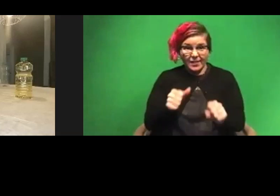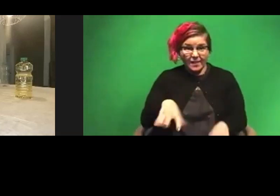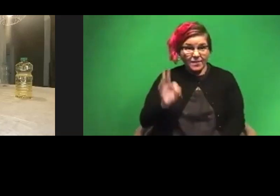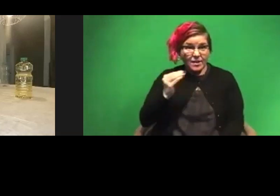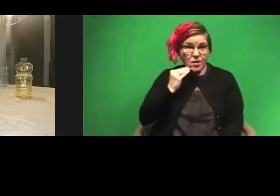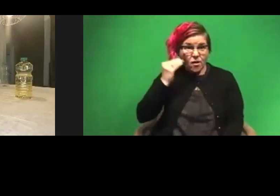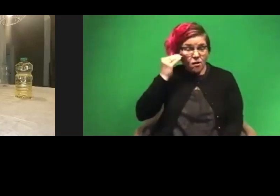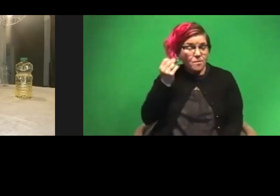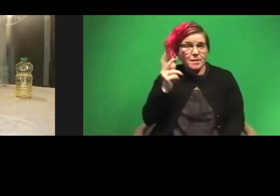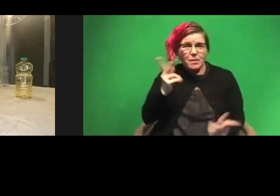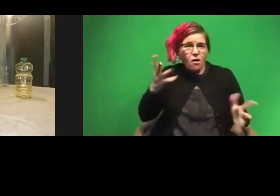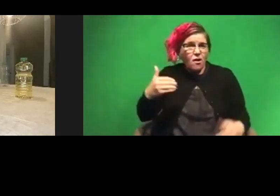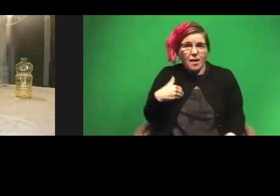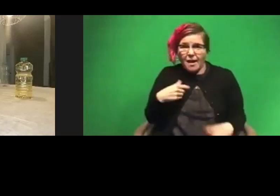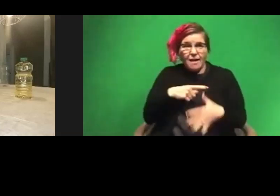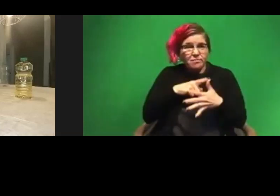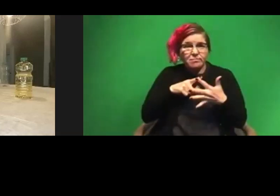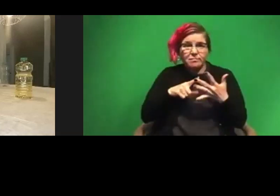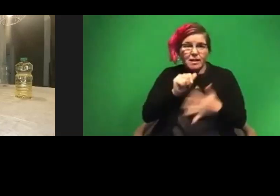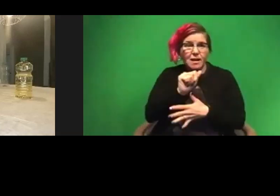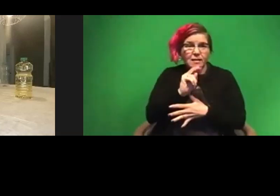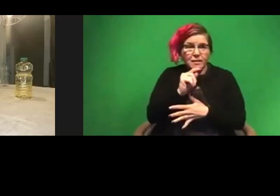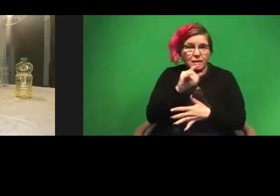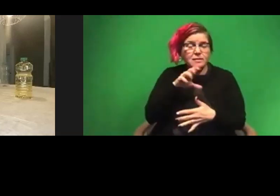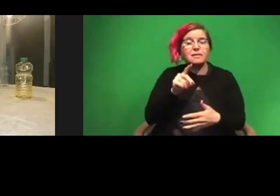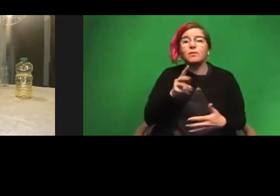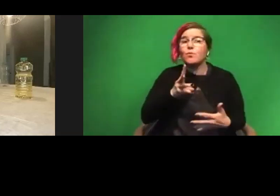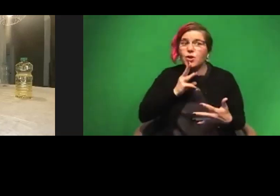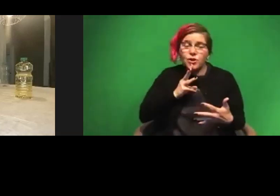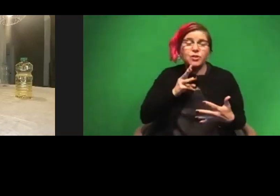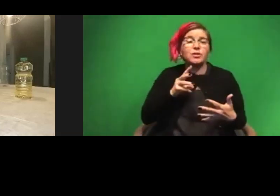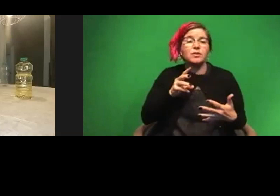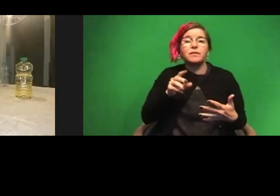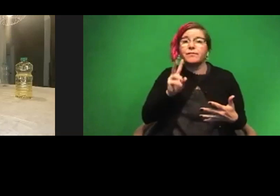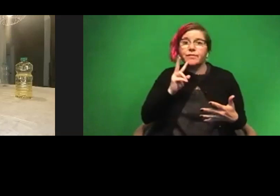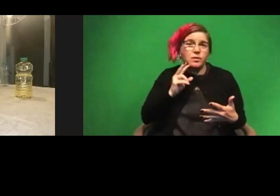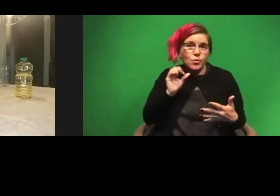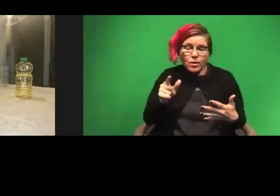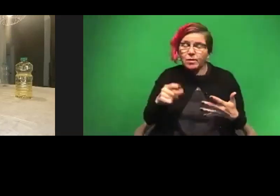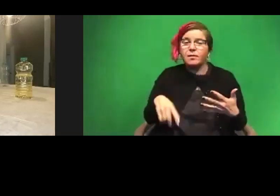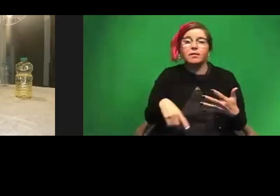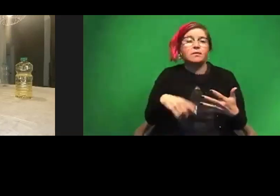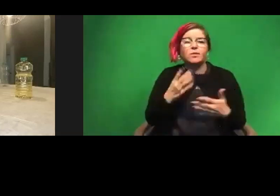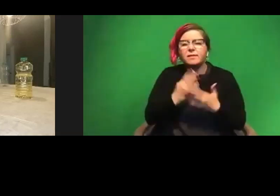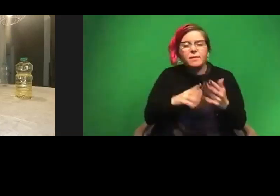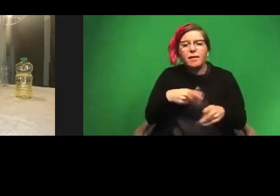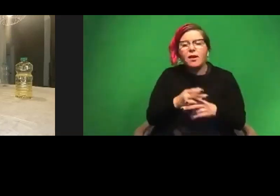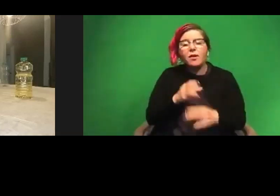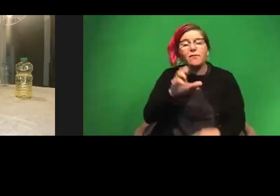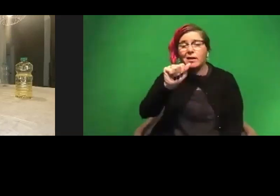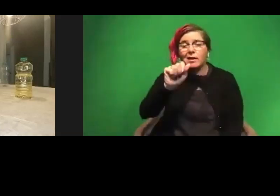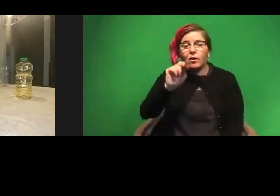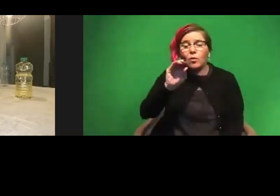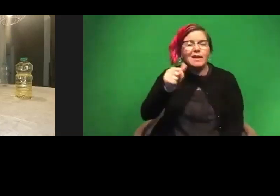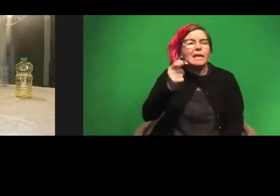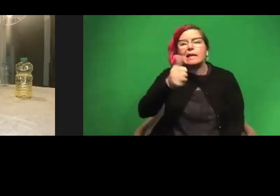A lot of people already have the antacids and most people have water and vegetable oil of some type or some, it could be canola oil, just the oil